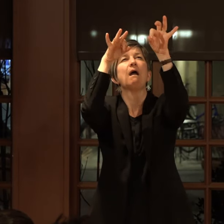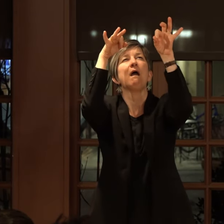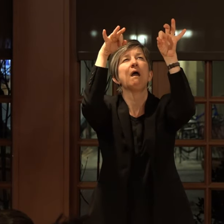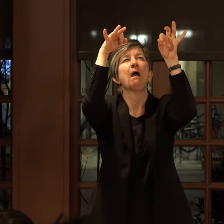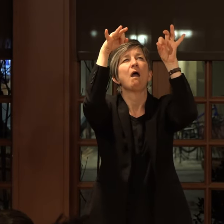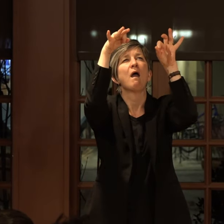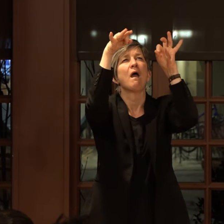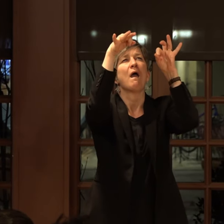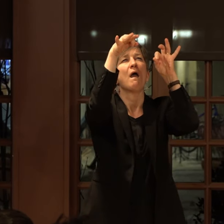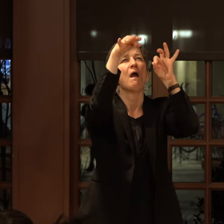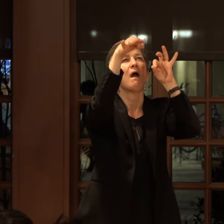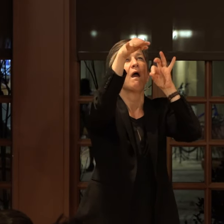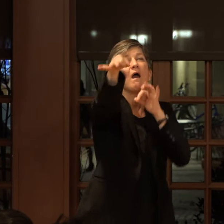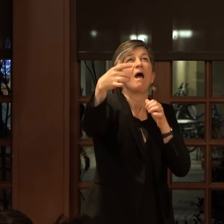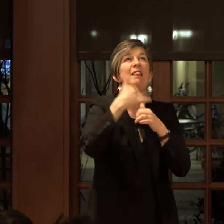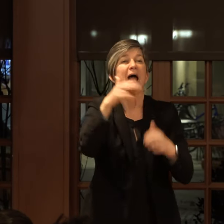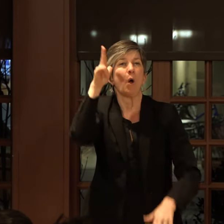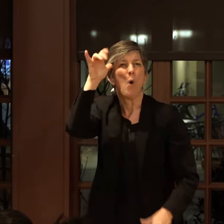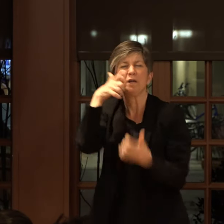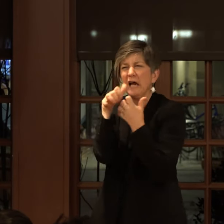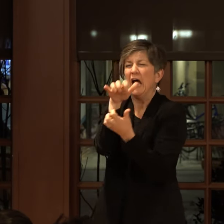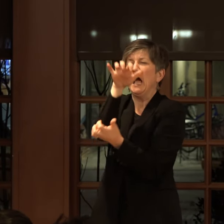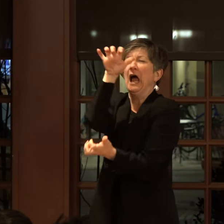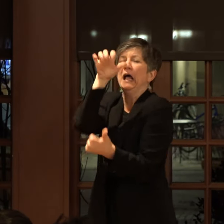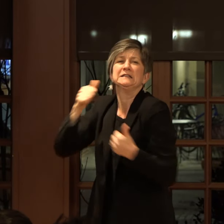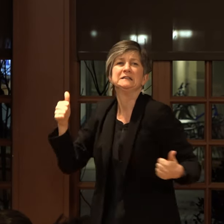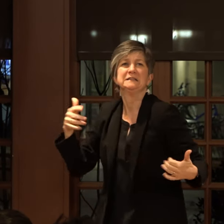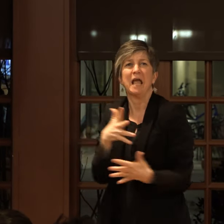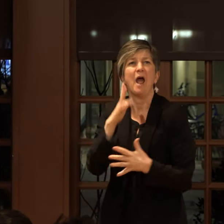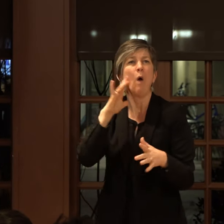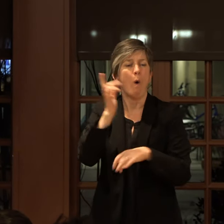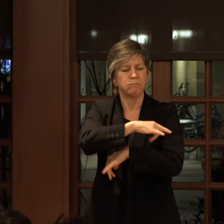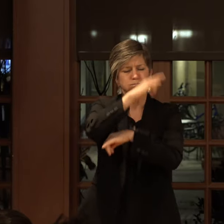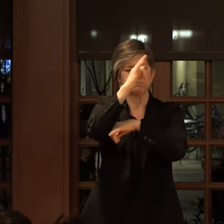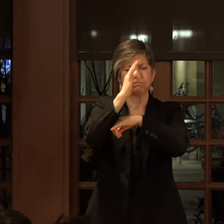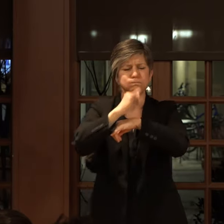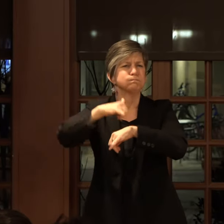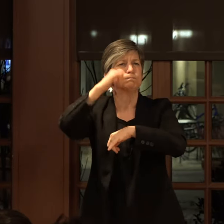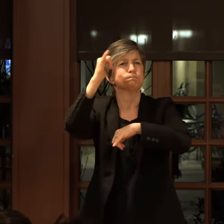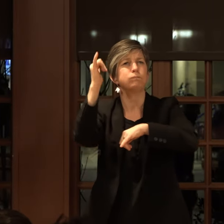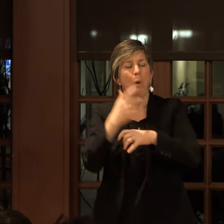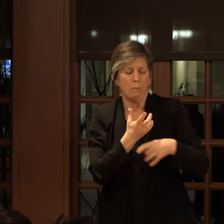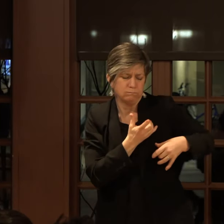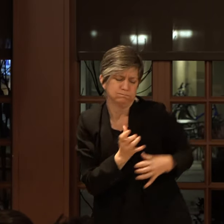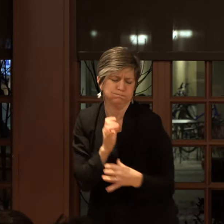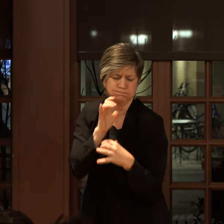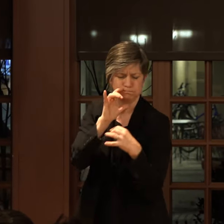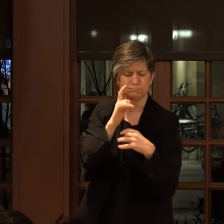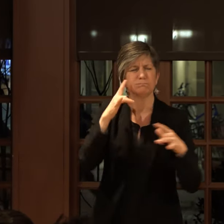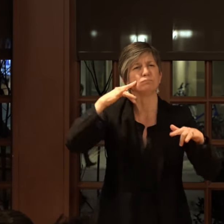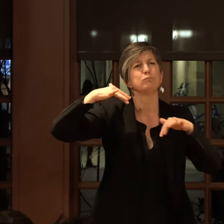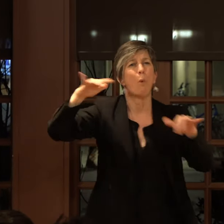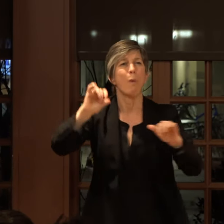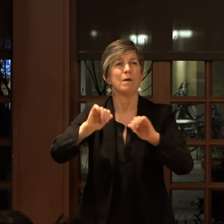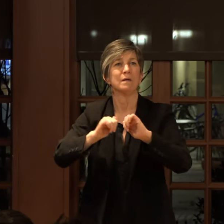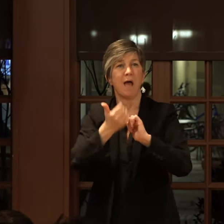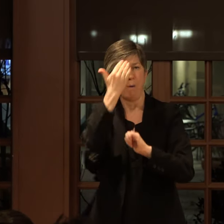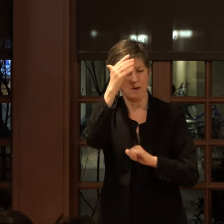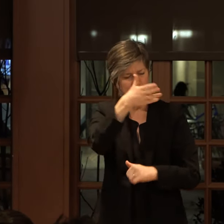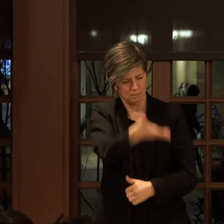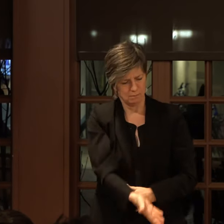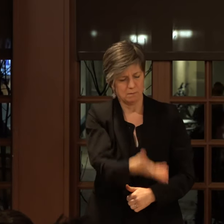Like the shriek of a frightened mayor or the long wail a saxophone makes on a corner at dawn. And this is how I know you are a woman.